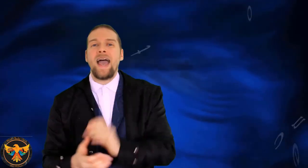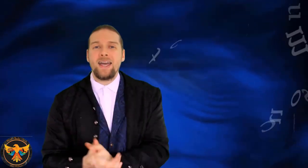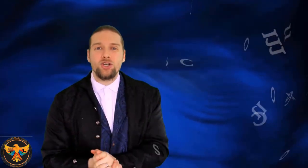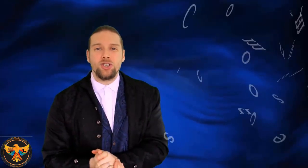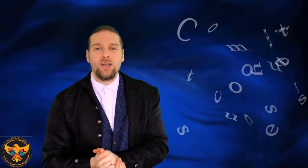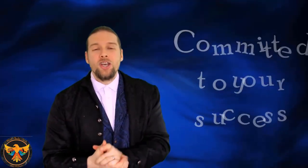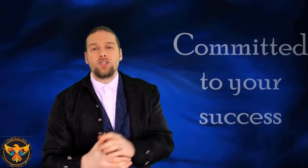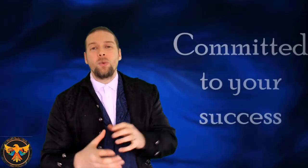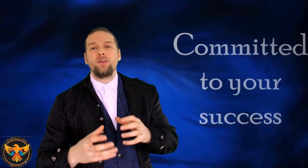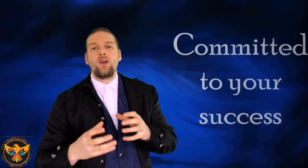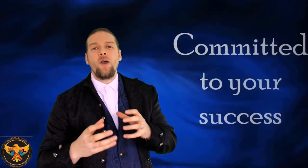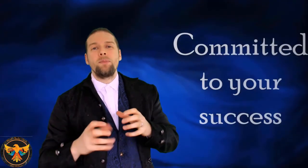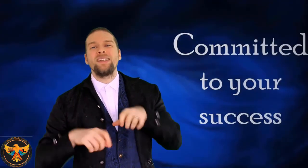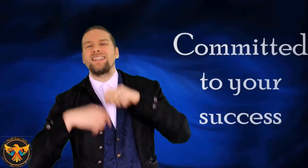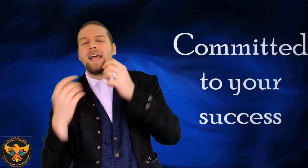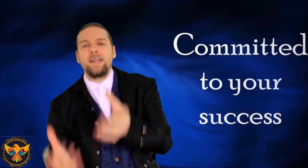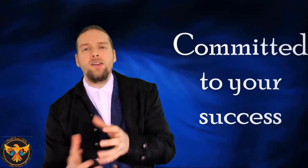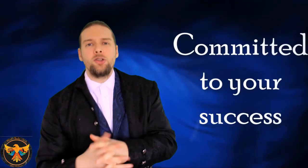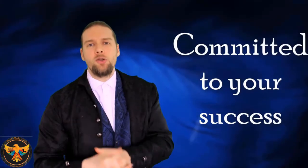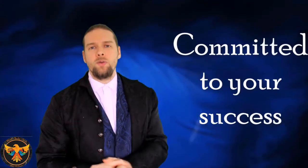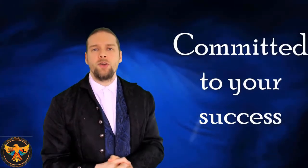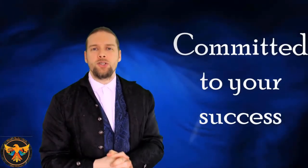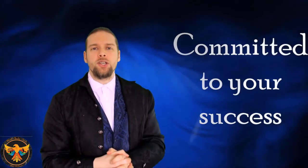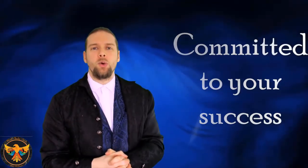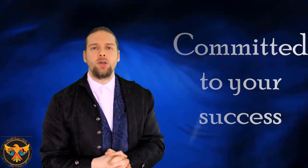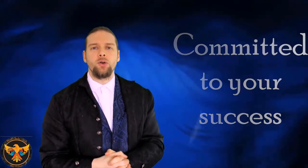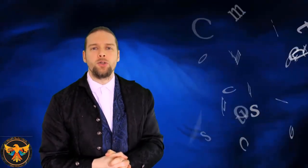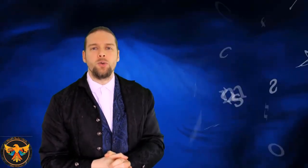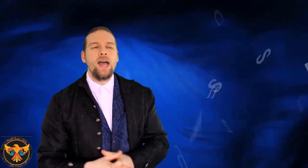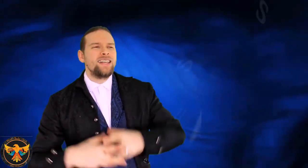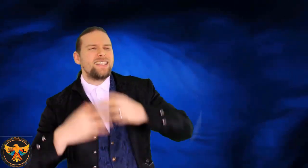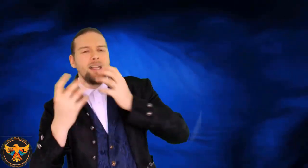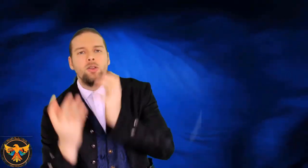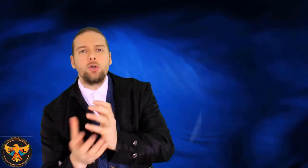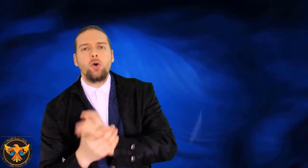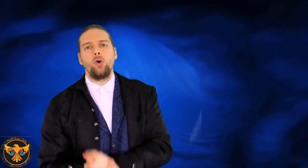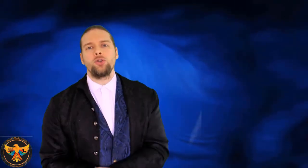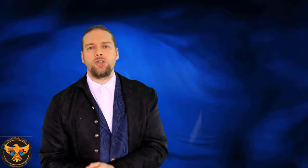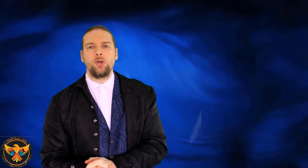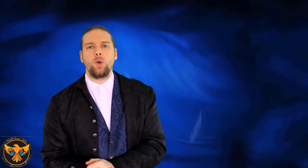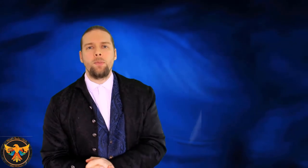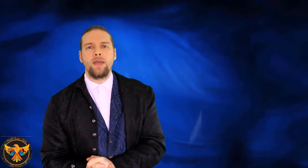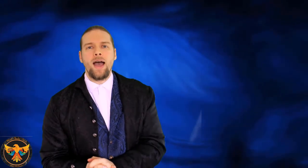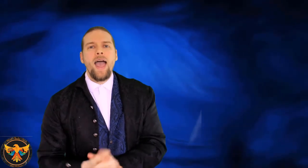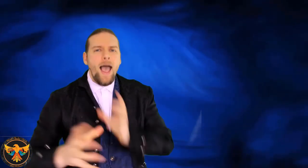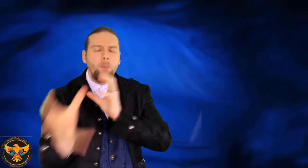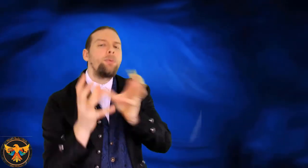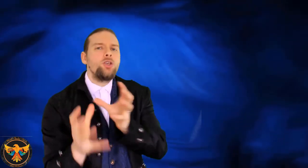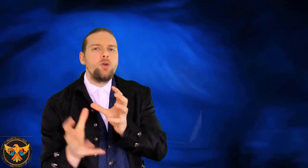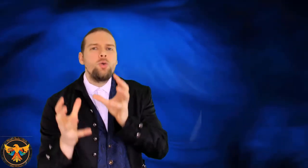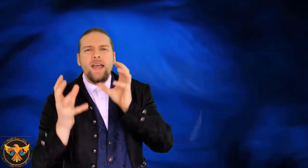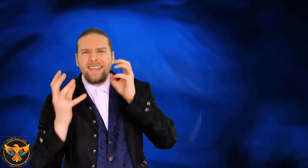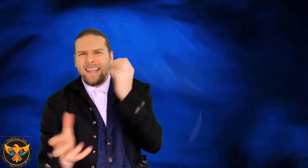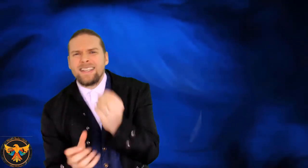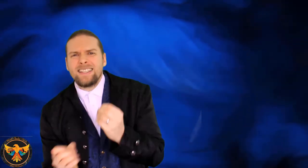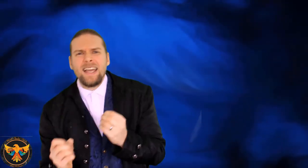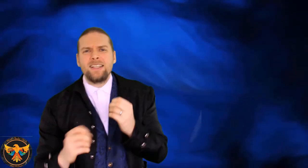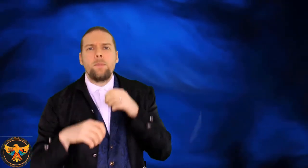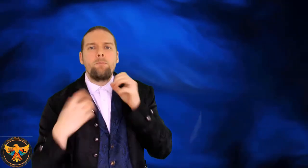action. So whether or not it be deciding on the university you want to go to, deciding on the course that you want to be at, helping you get excited and